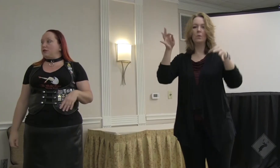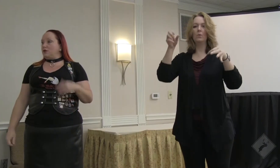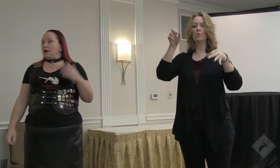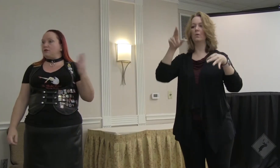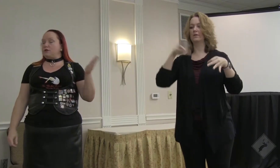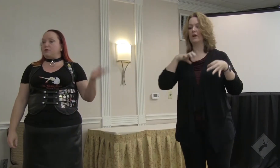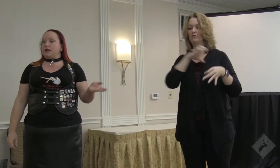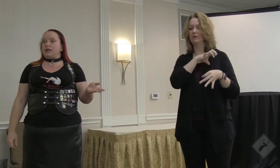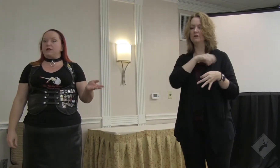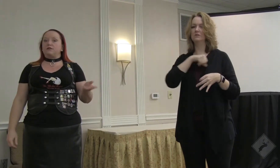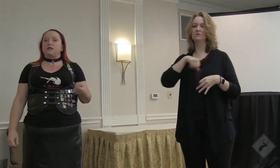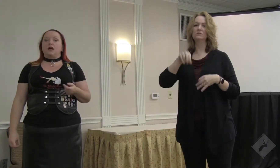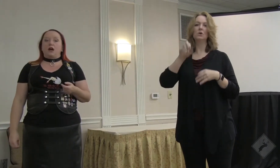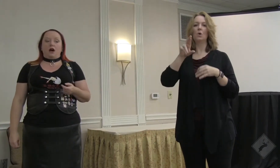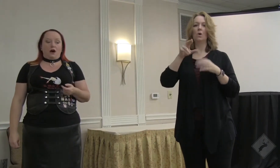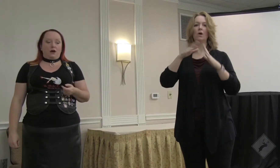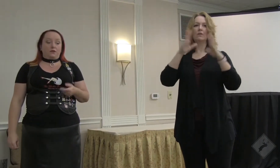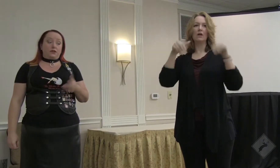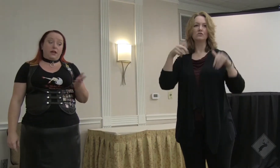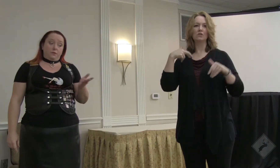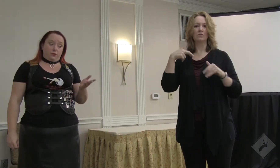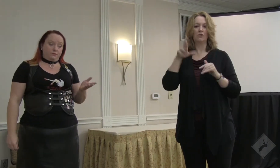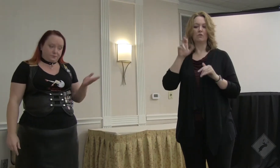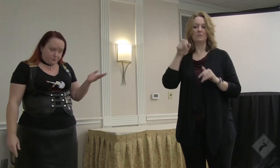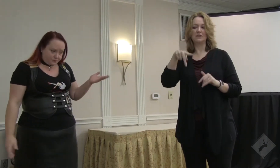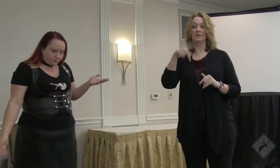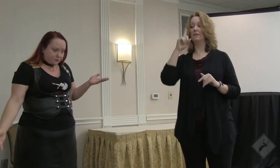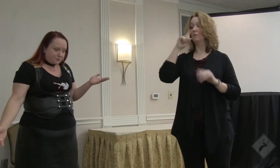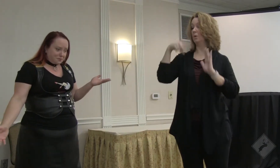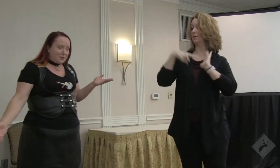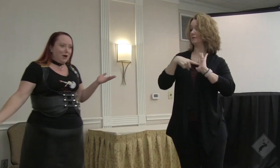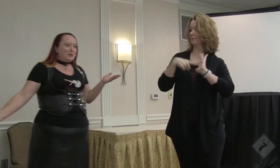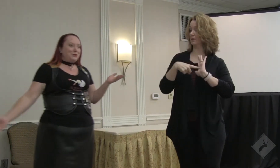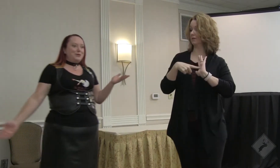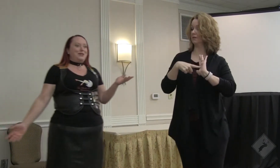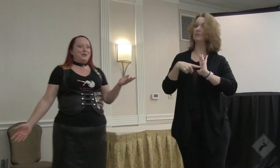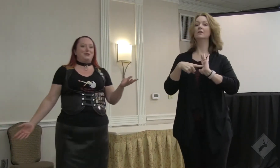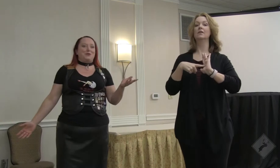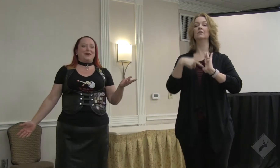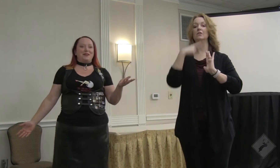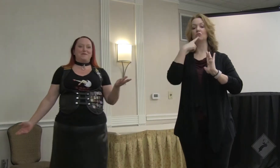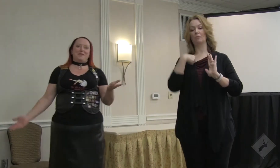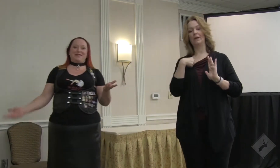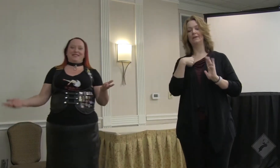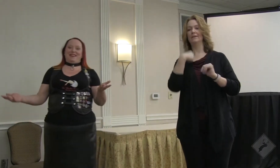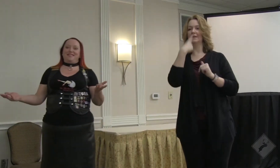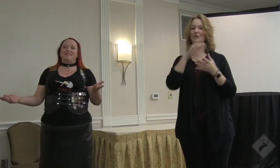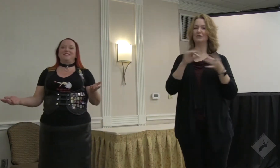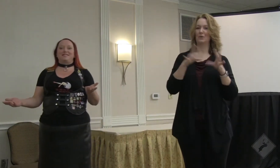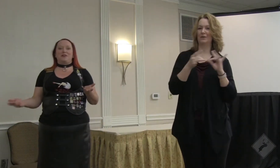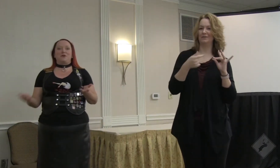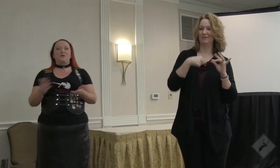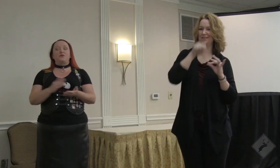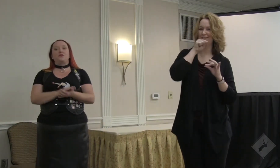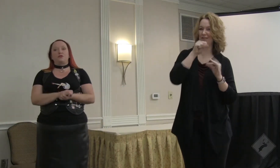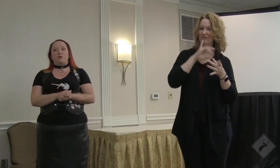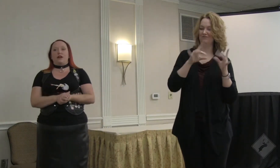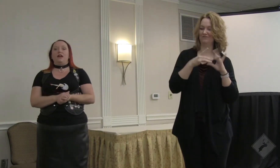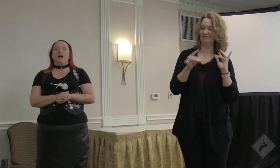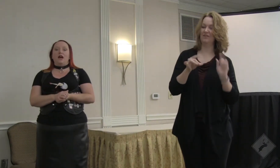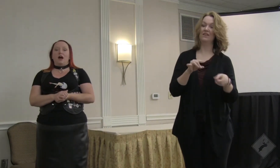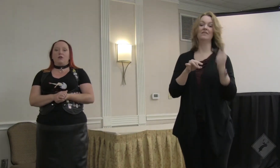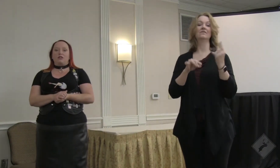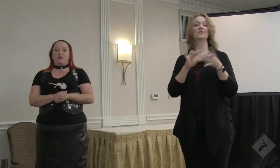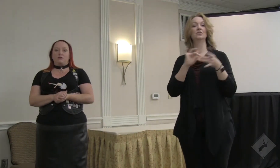Congress or the House of Representatives. For example, I was told to tell a story. I'm very good at that. So the first